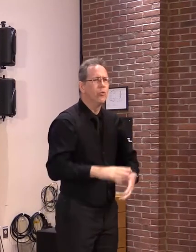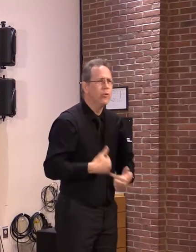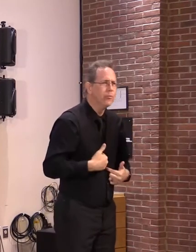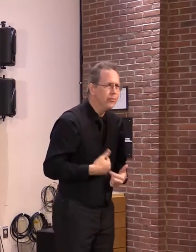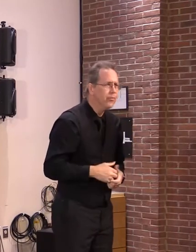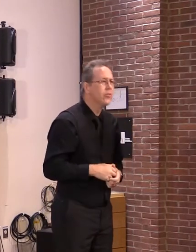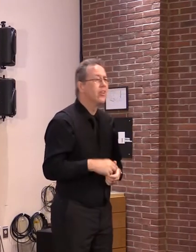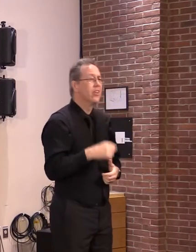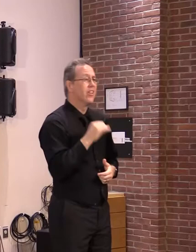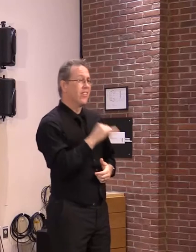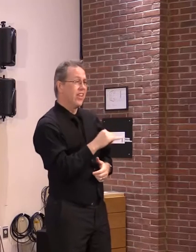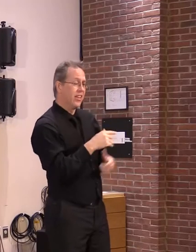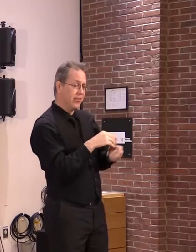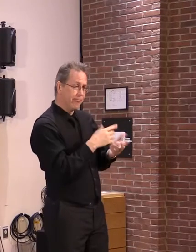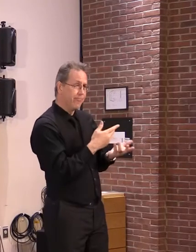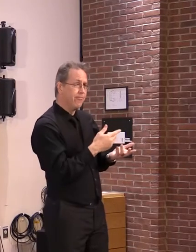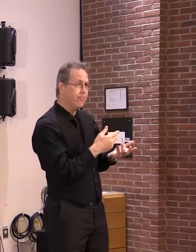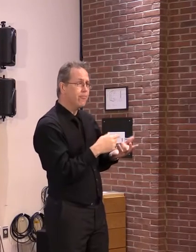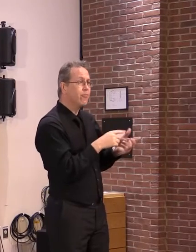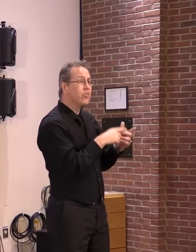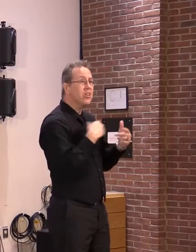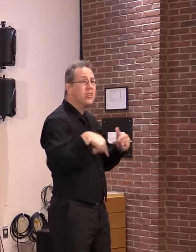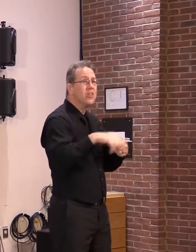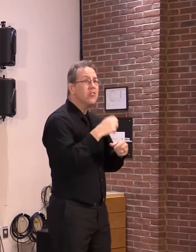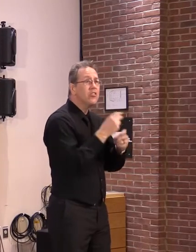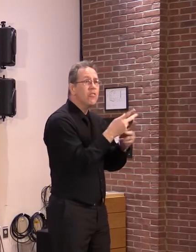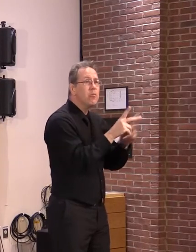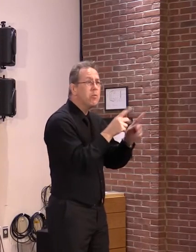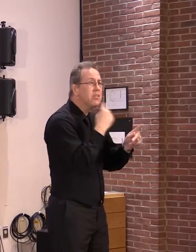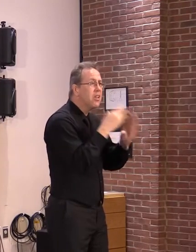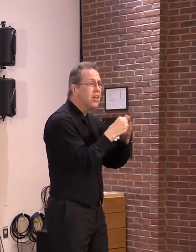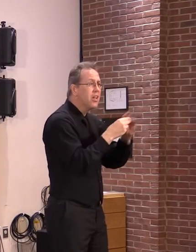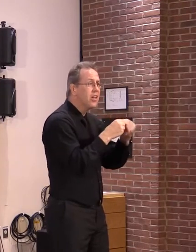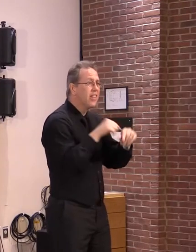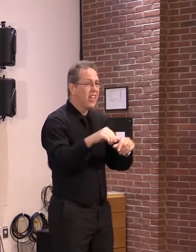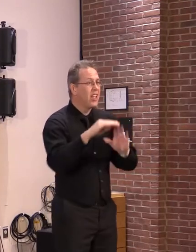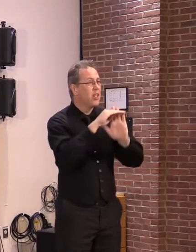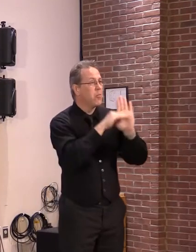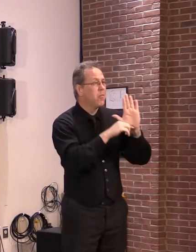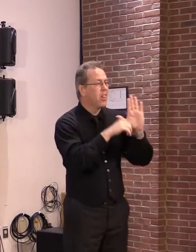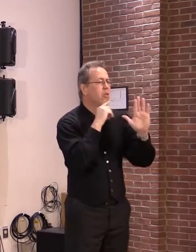housing professionals, builders, are saying this would do. would make things worse in the middle of a housing crisis.